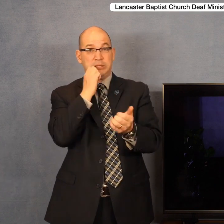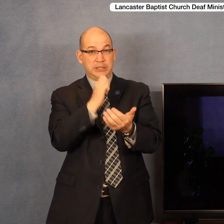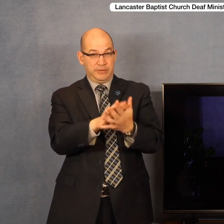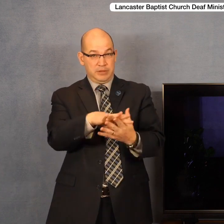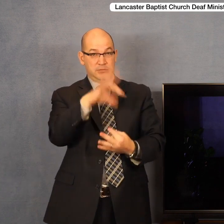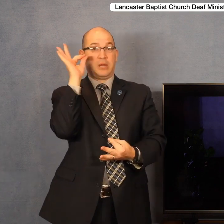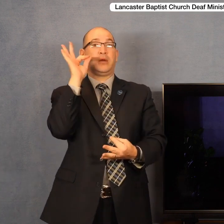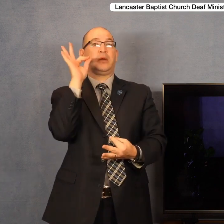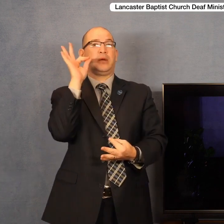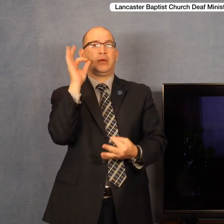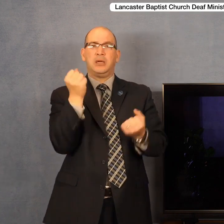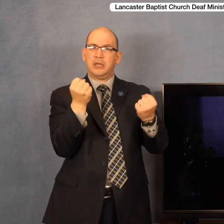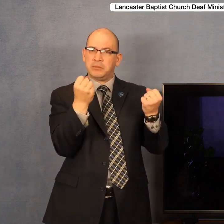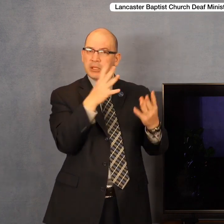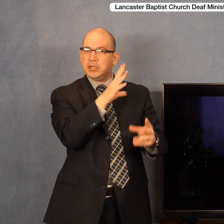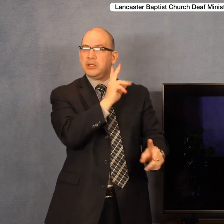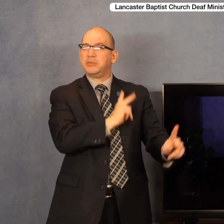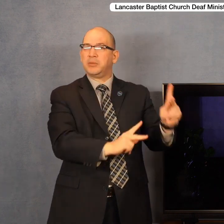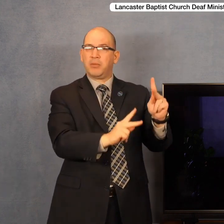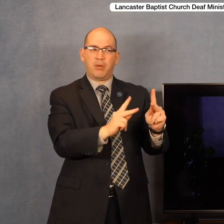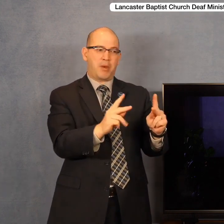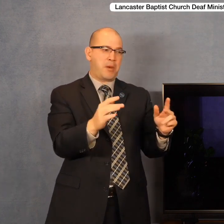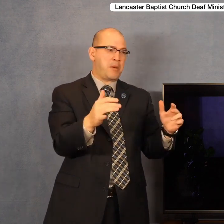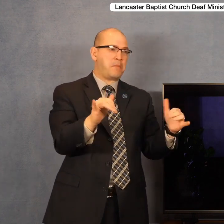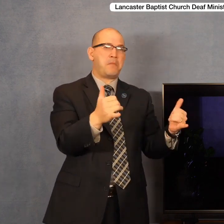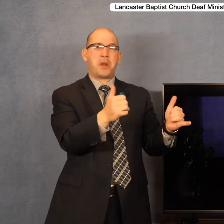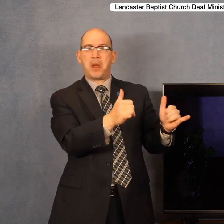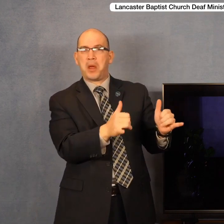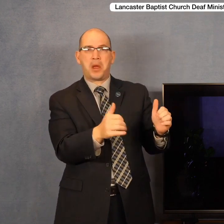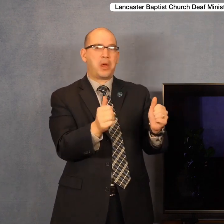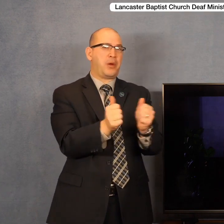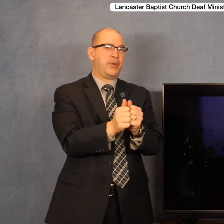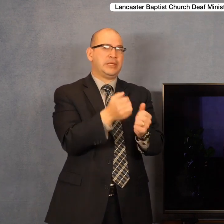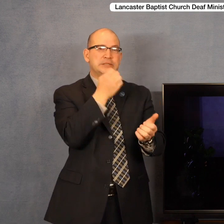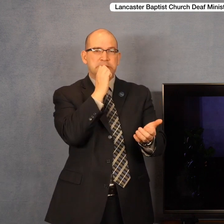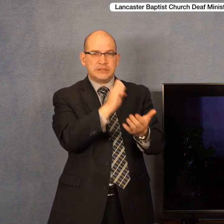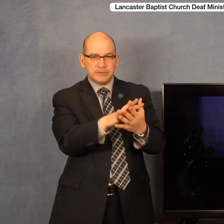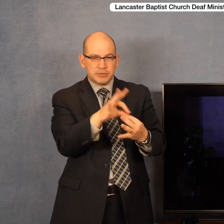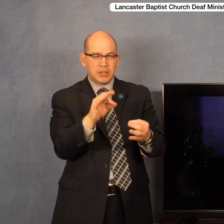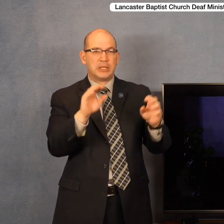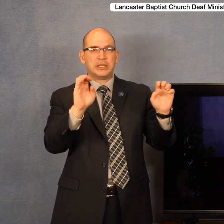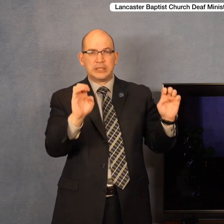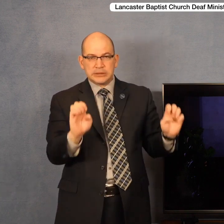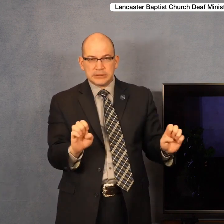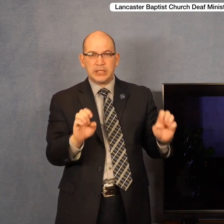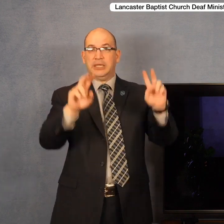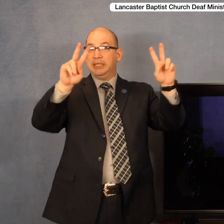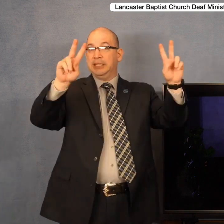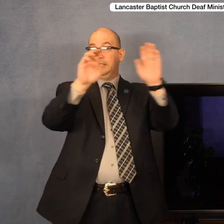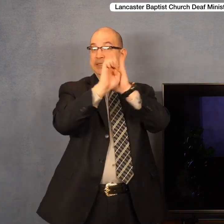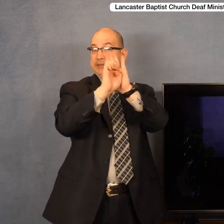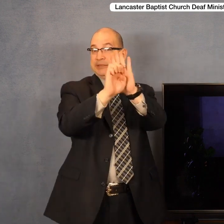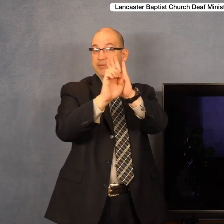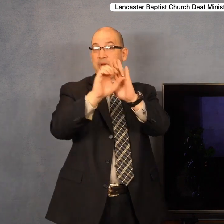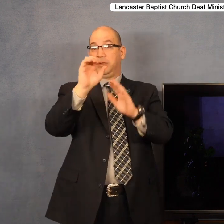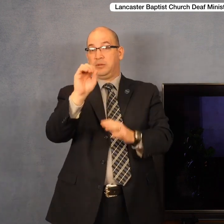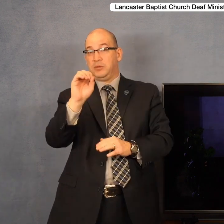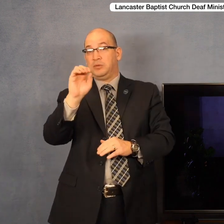dabbled in various forms of occult practice, Ouija boards and eight balls and